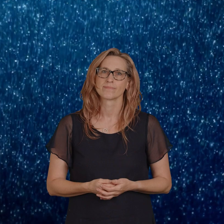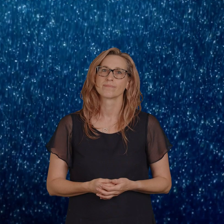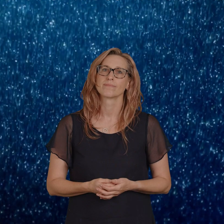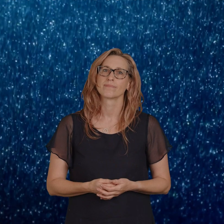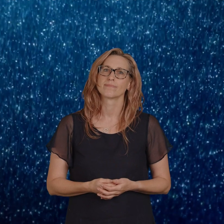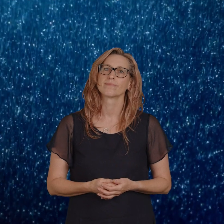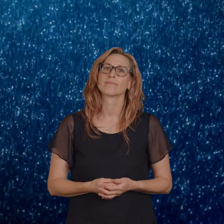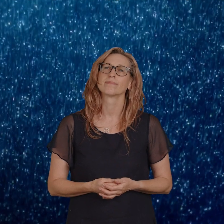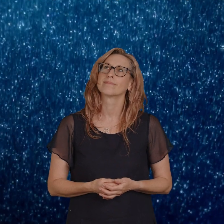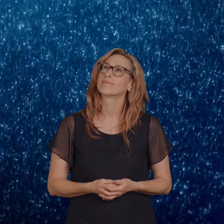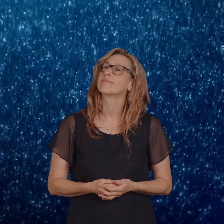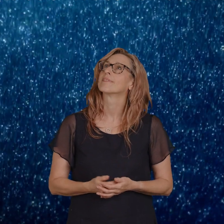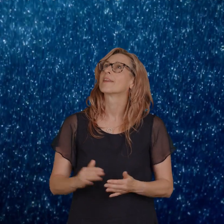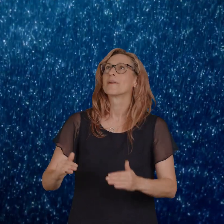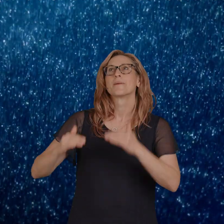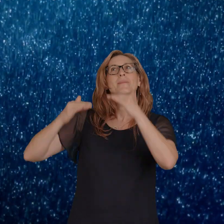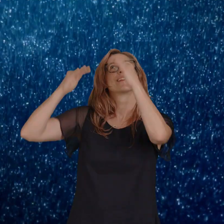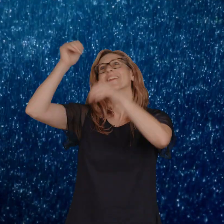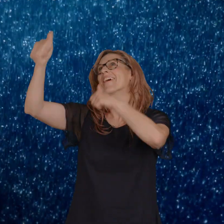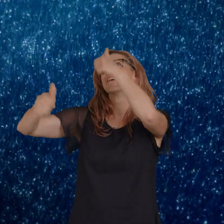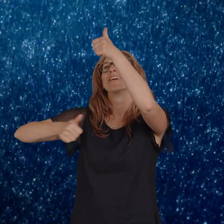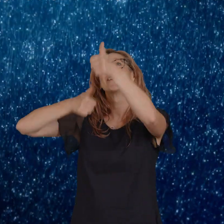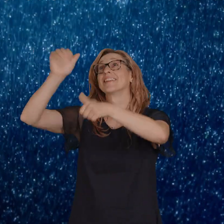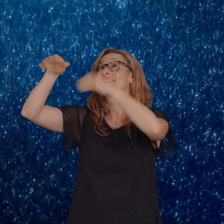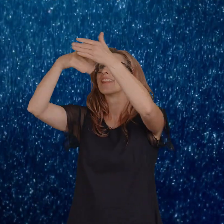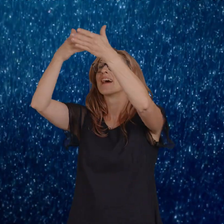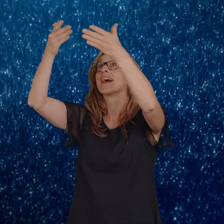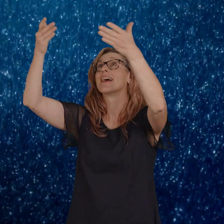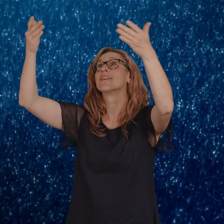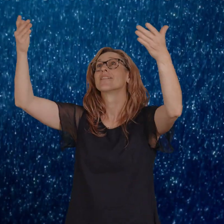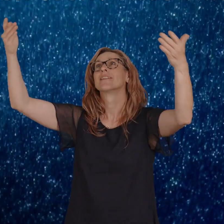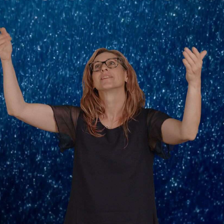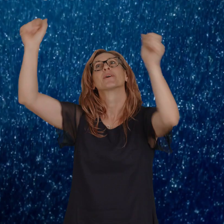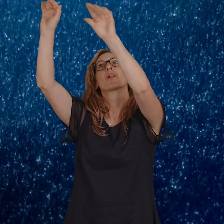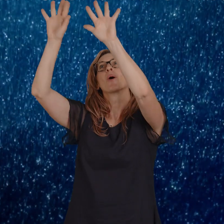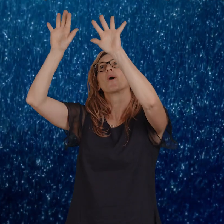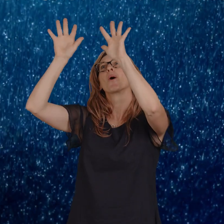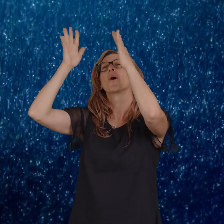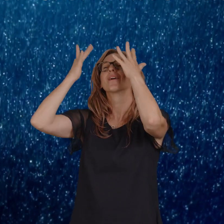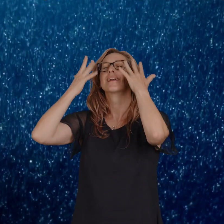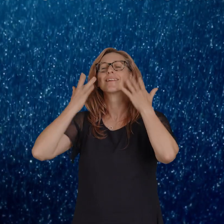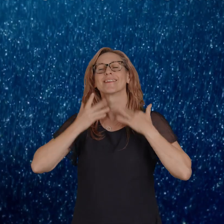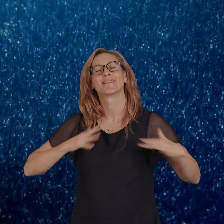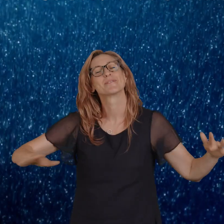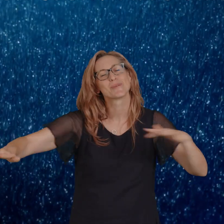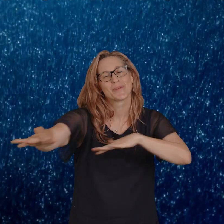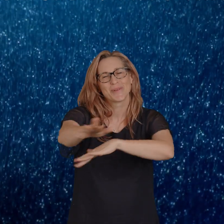You exalted now in the heavens. As your glory fills this place.